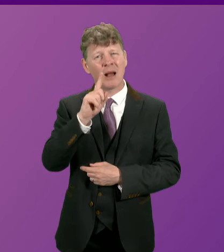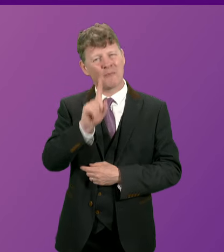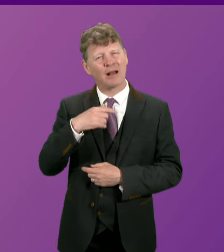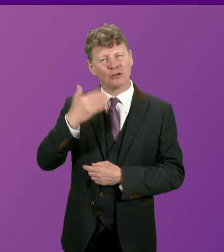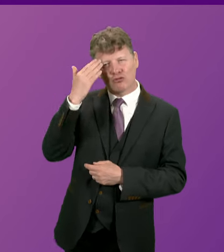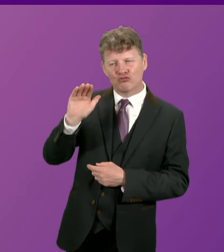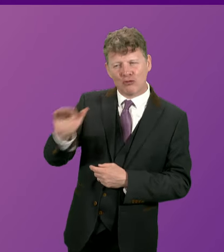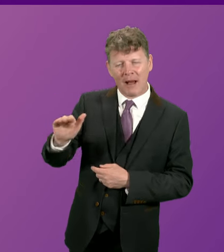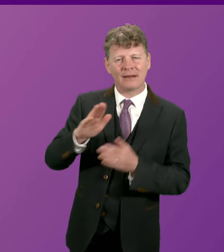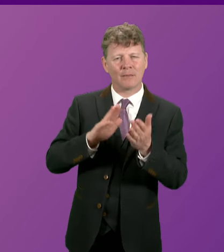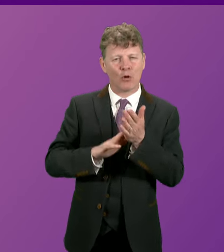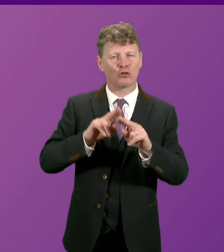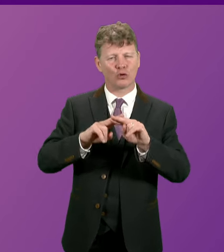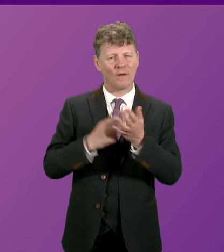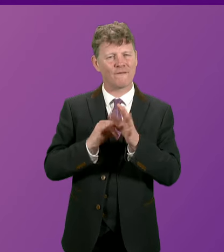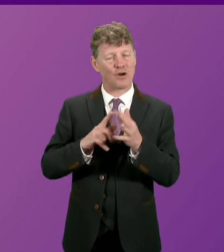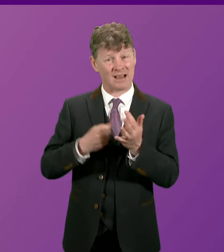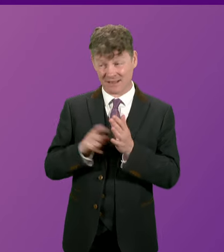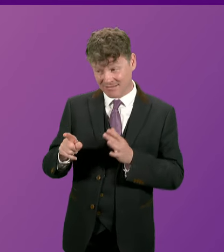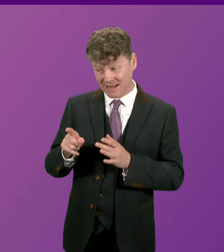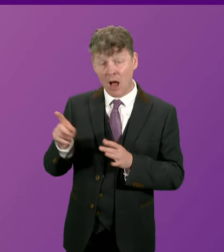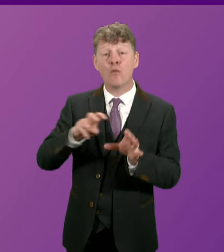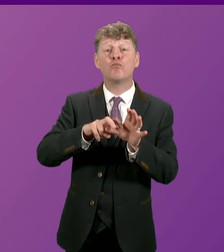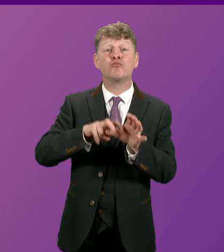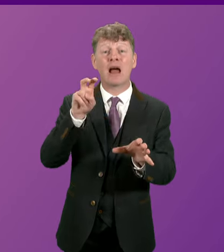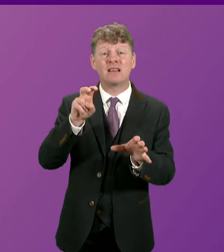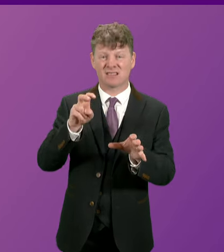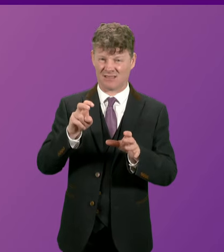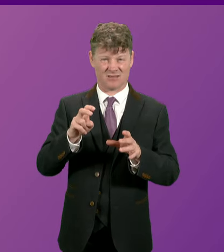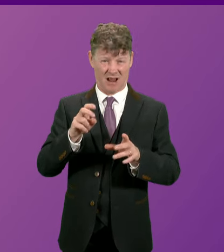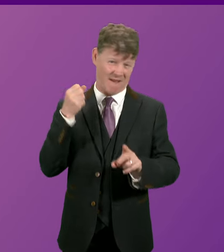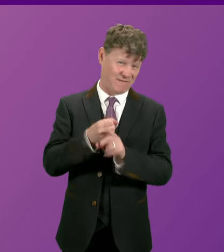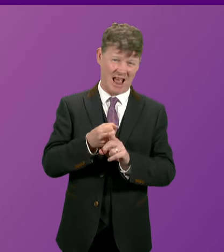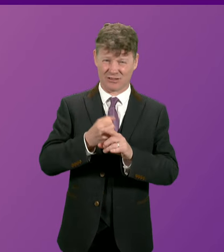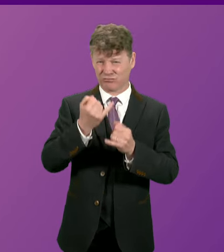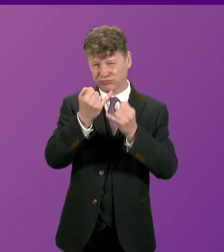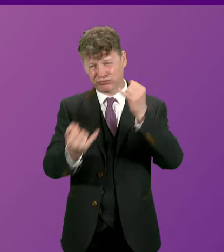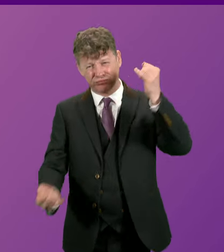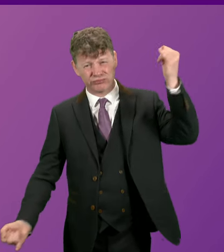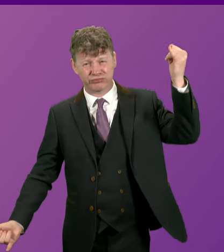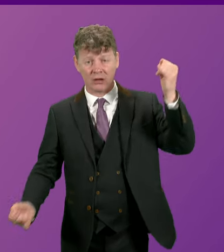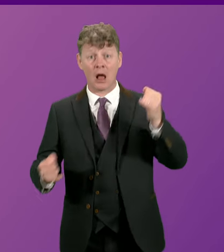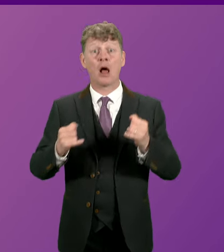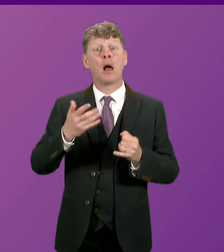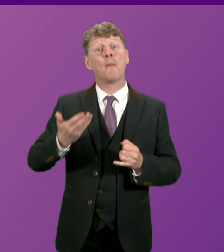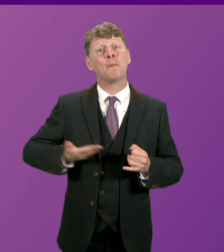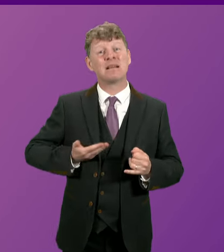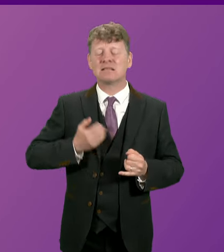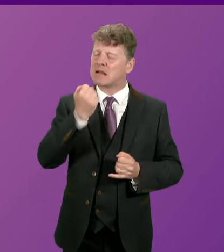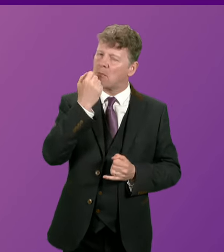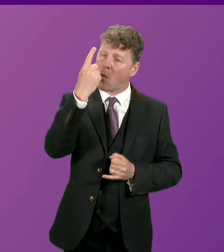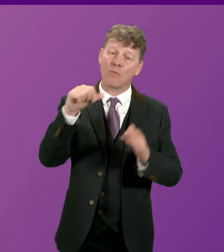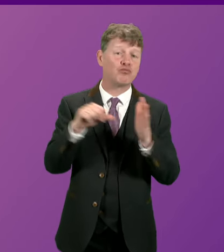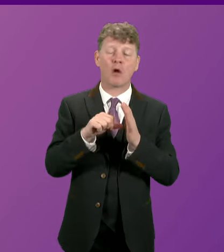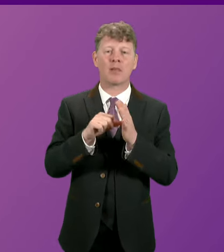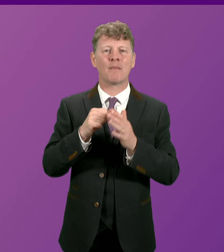unmitigated disaster that Brexit has been presiding officer the number one issue that businesses raise with me is the high